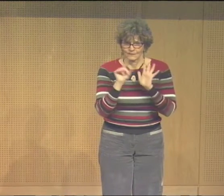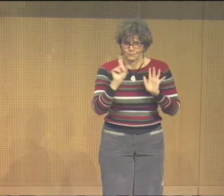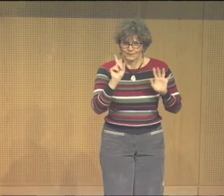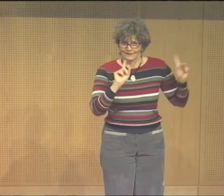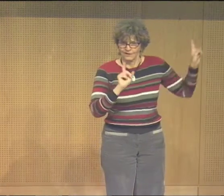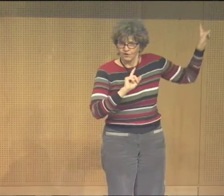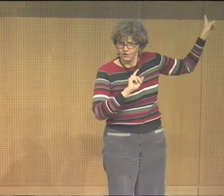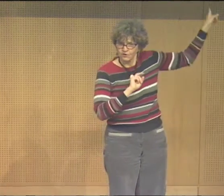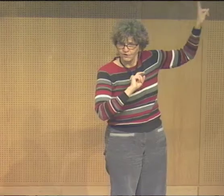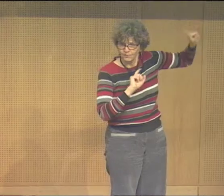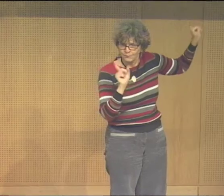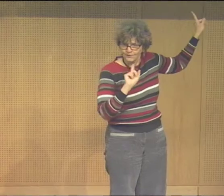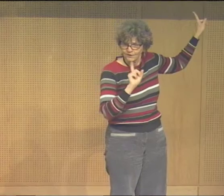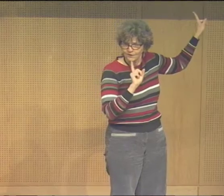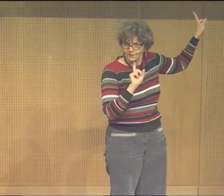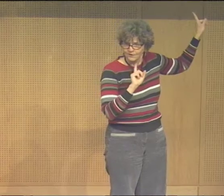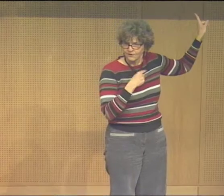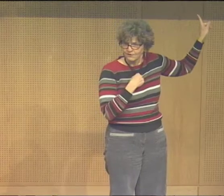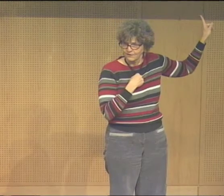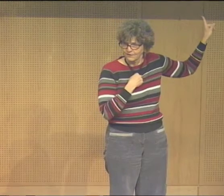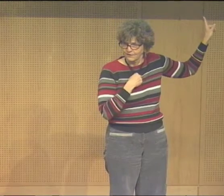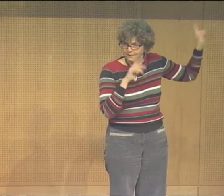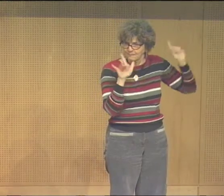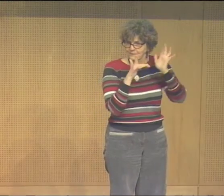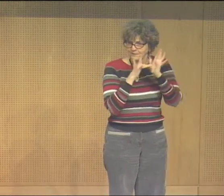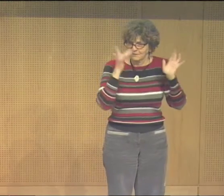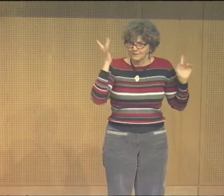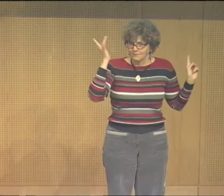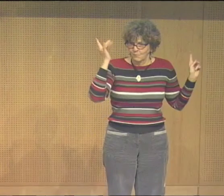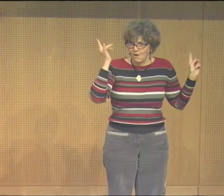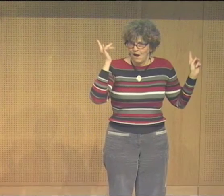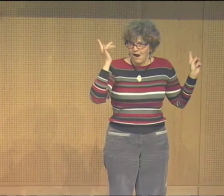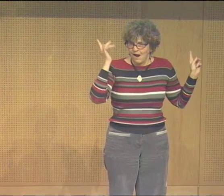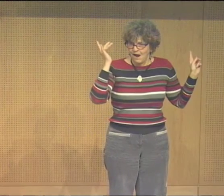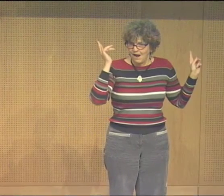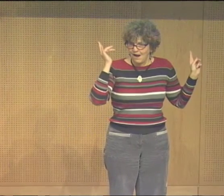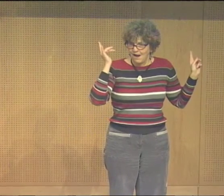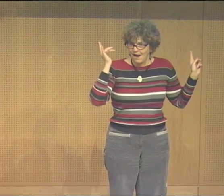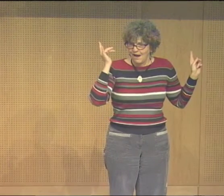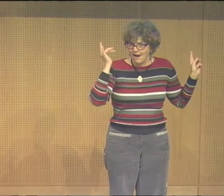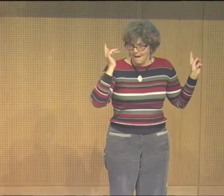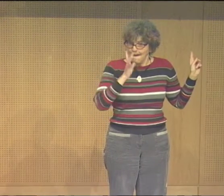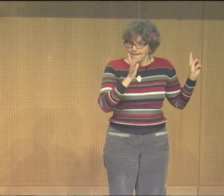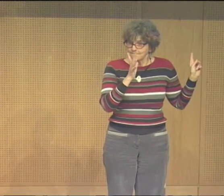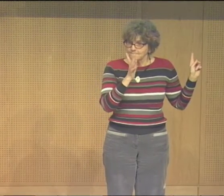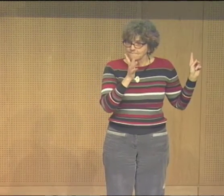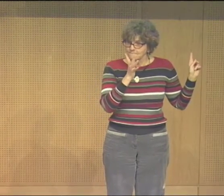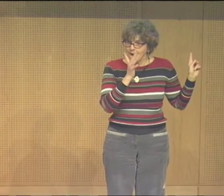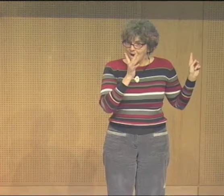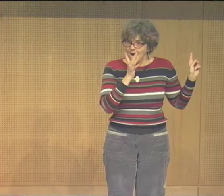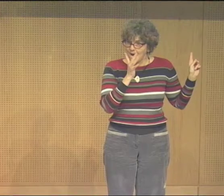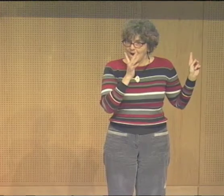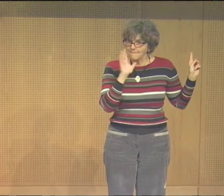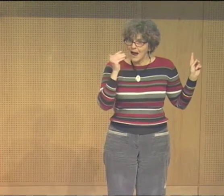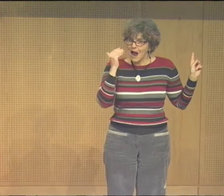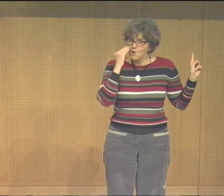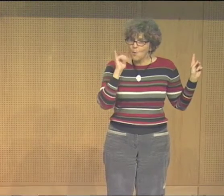So, where do you suppose I am in this picture? In the middle. And why? I am a mom,